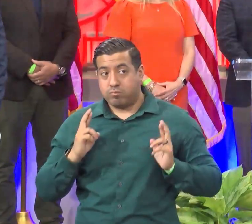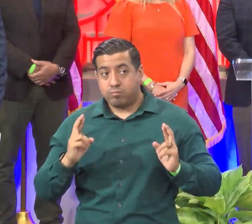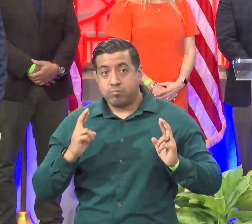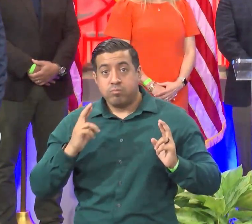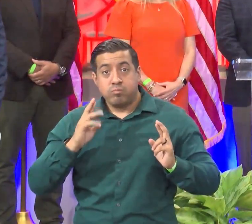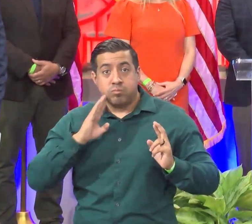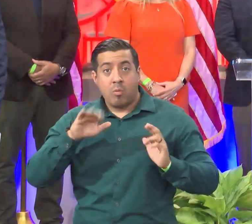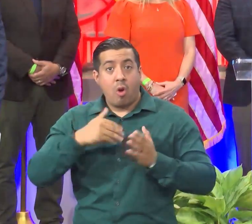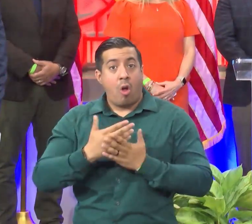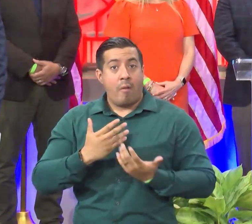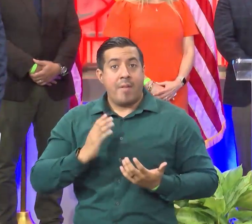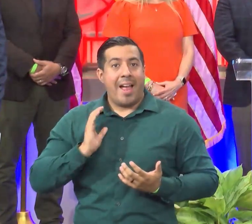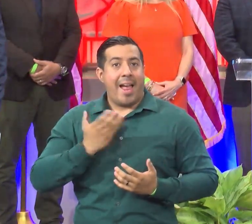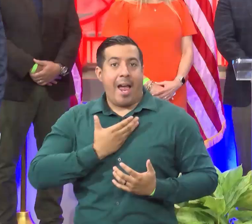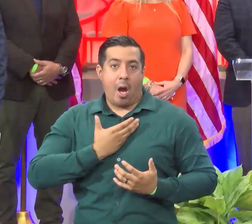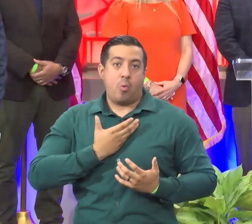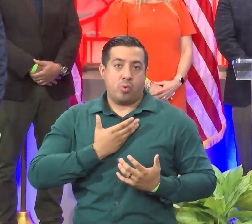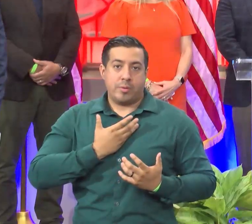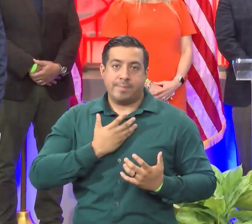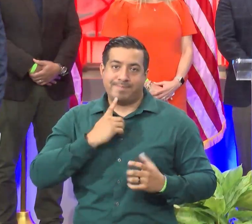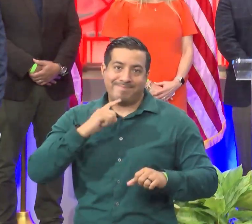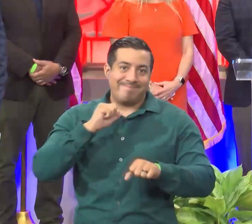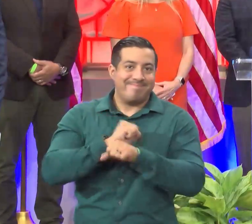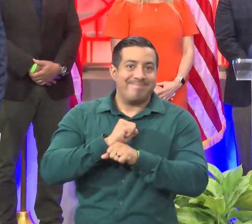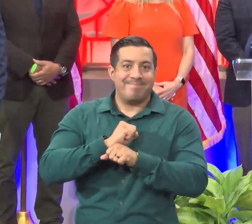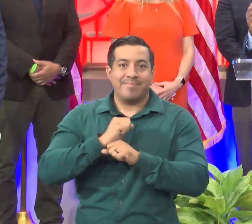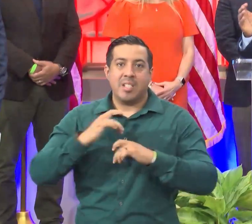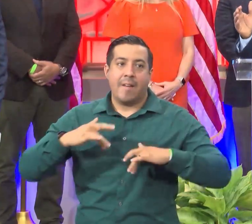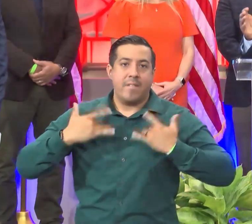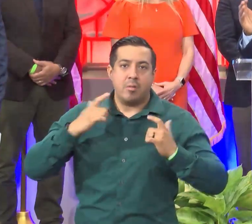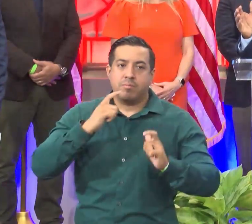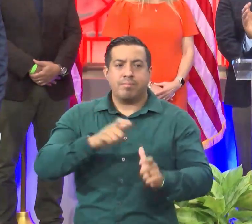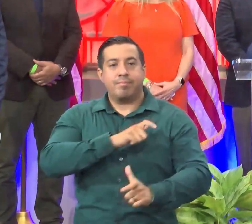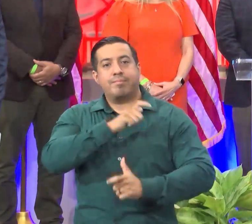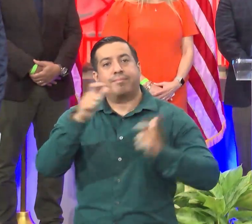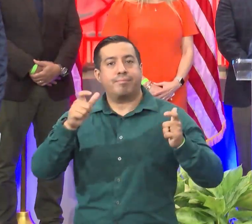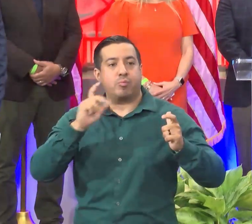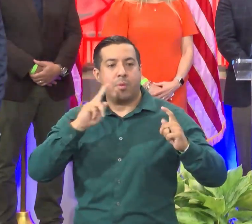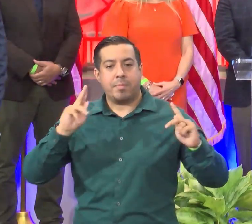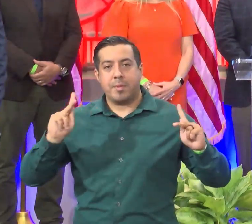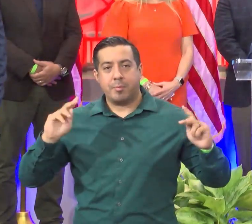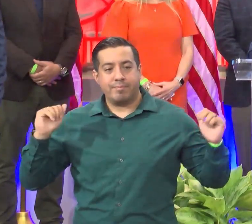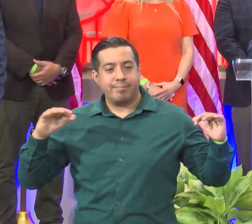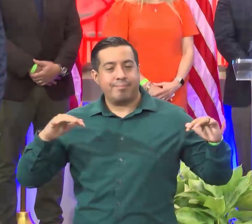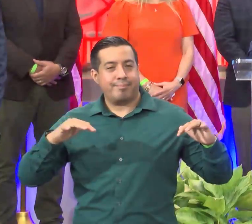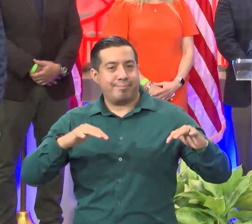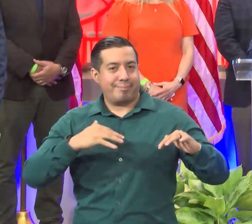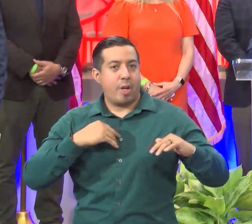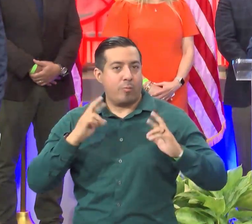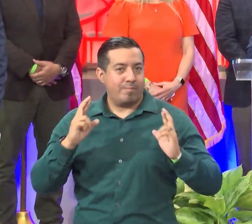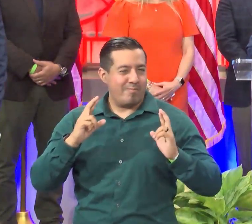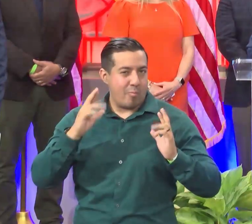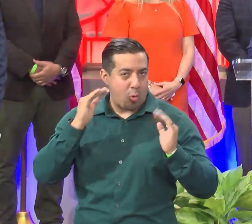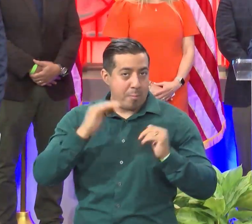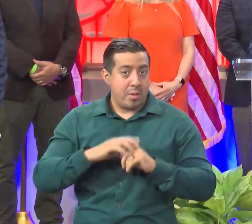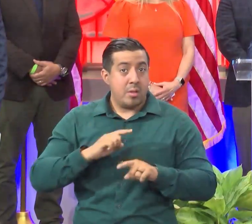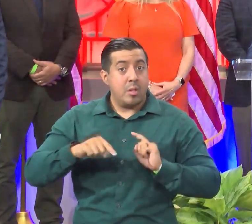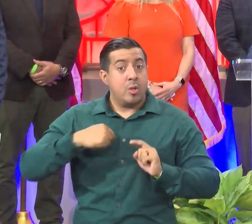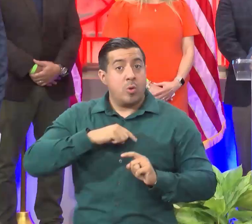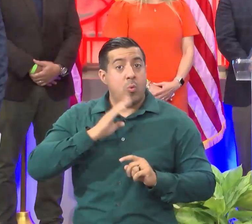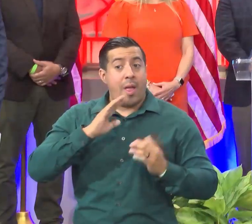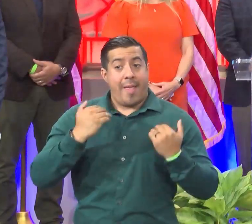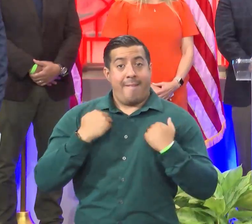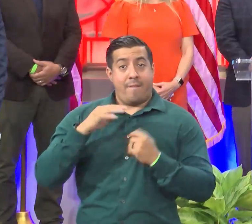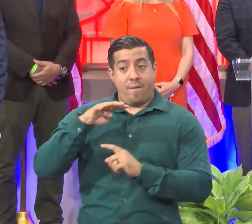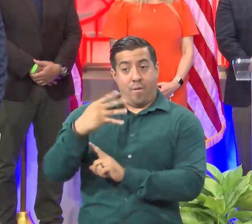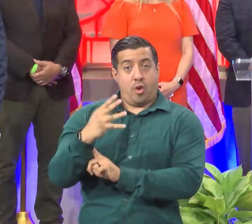grand signature events will welcome the large traditional crowds. While I wish we could hold a huge 4th of July